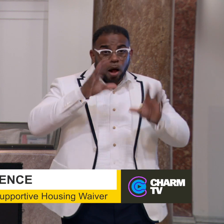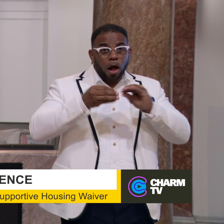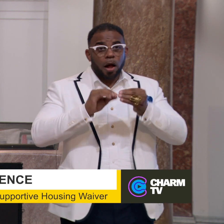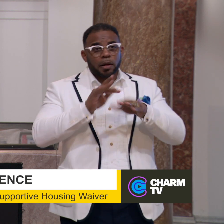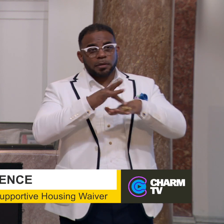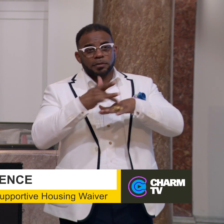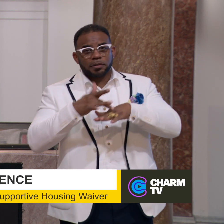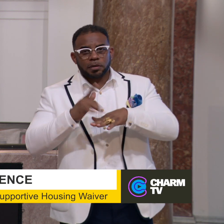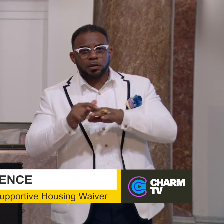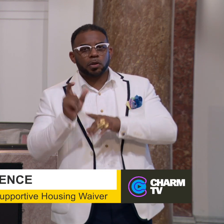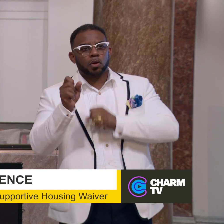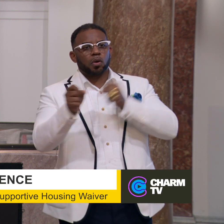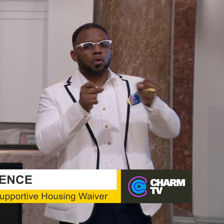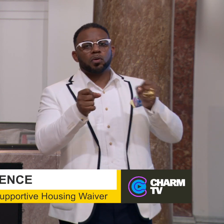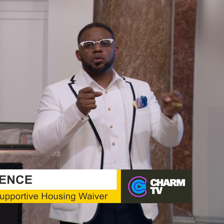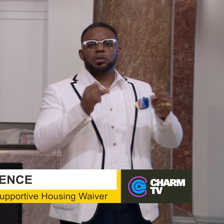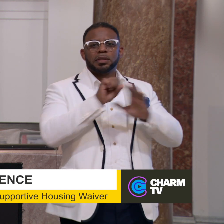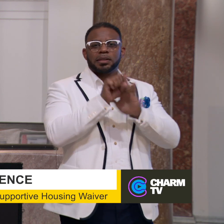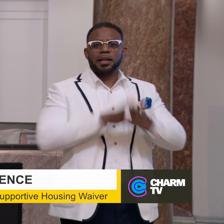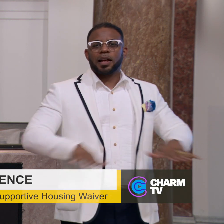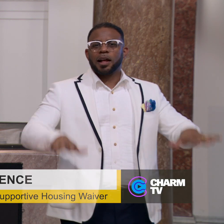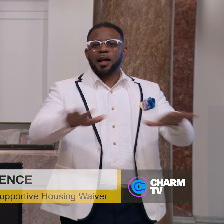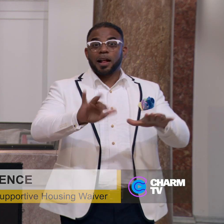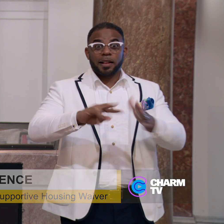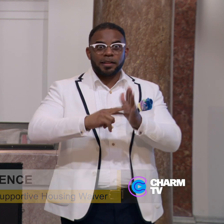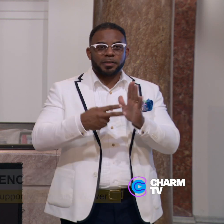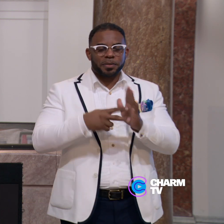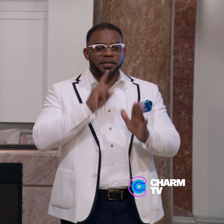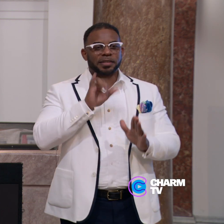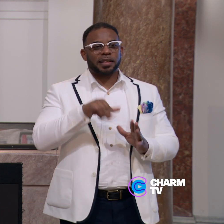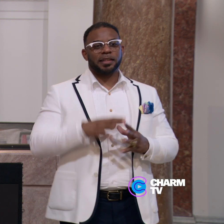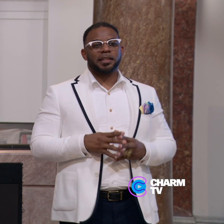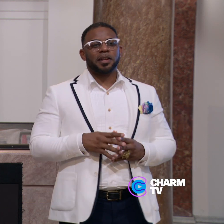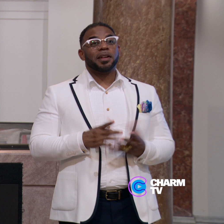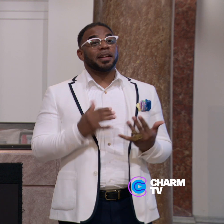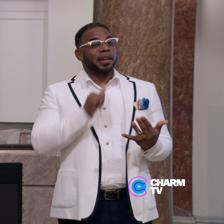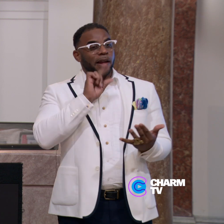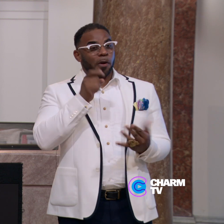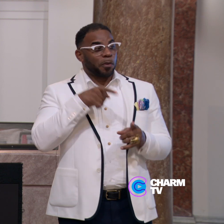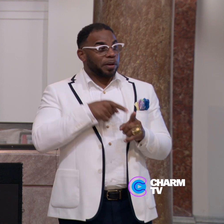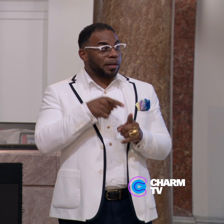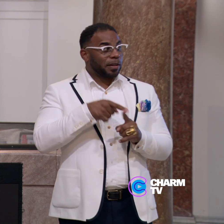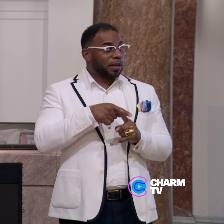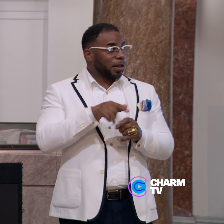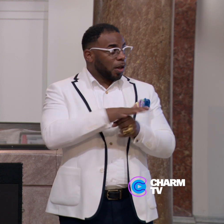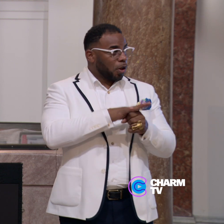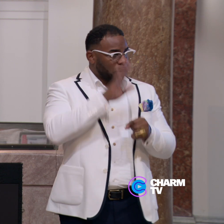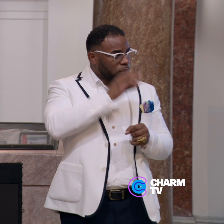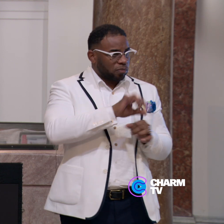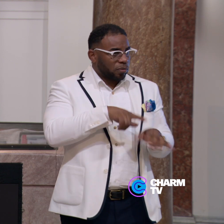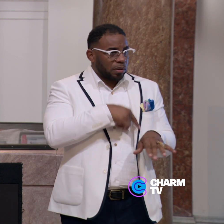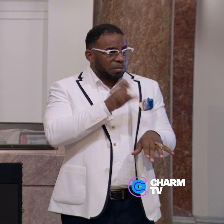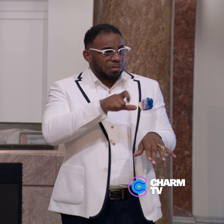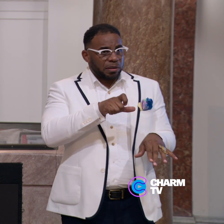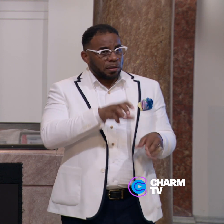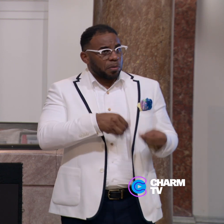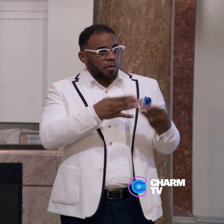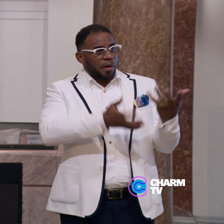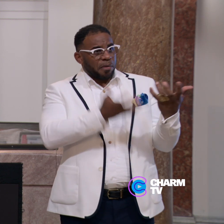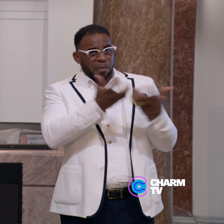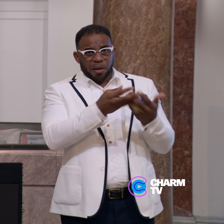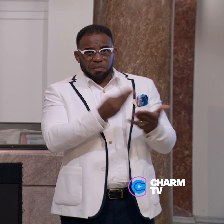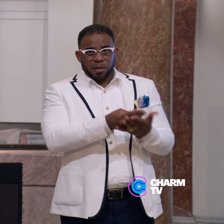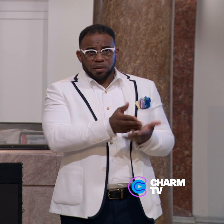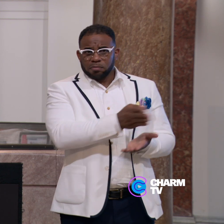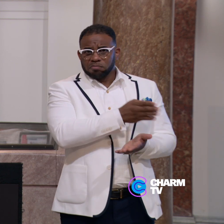slots we have to go statewide. And what that means is that we not only locals no longer need to provide matching